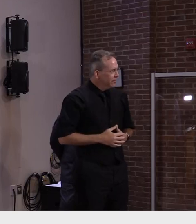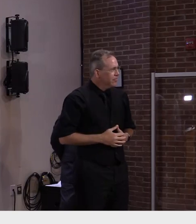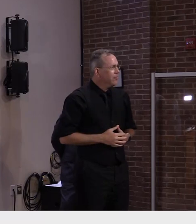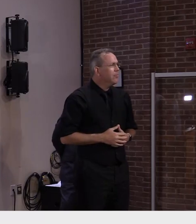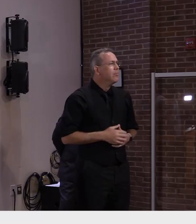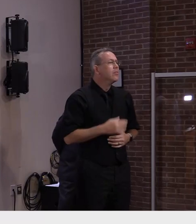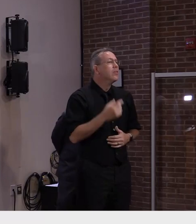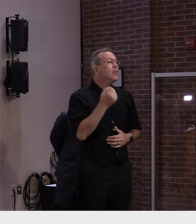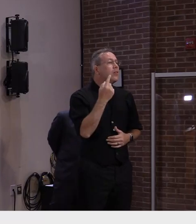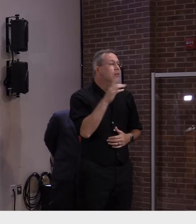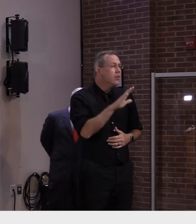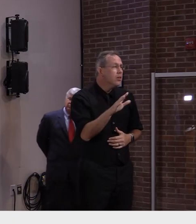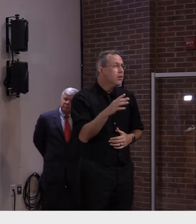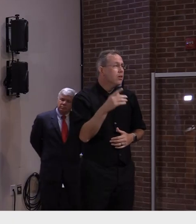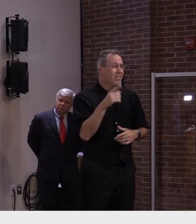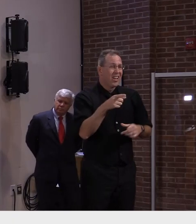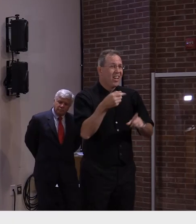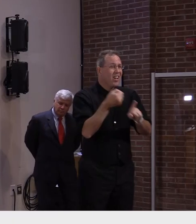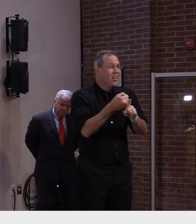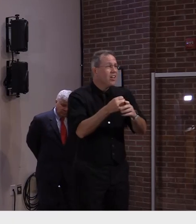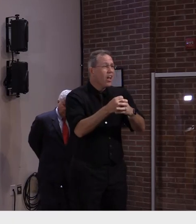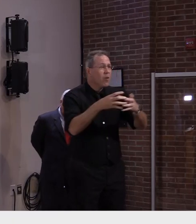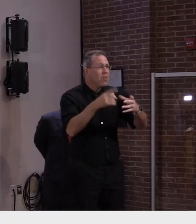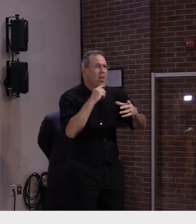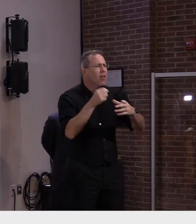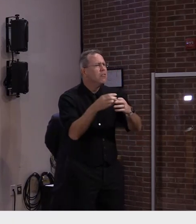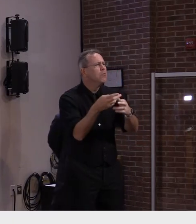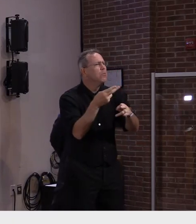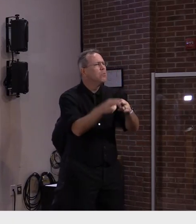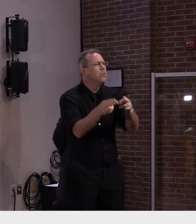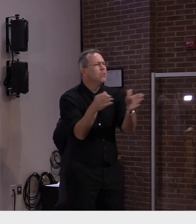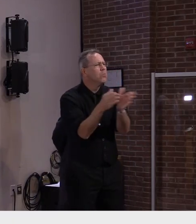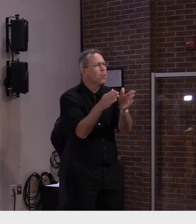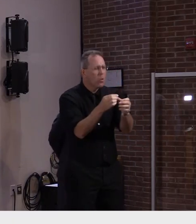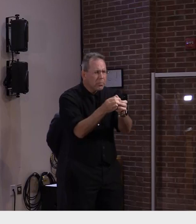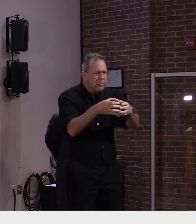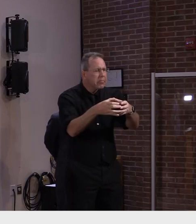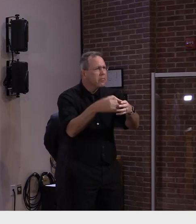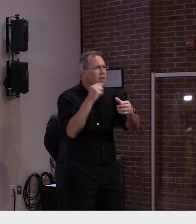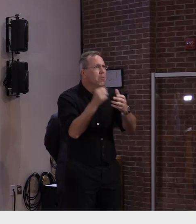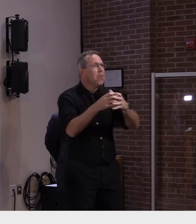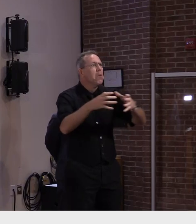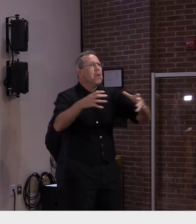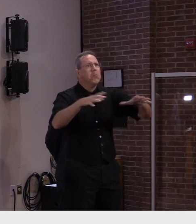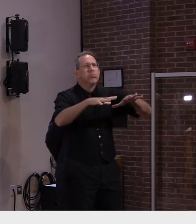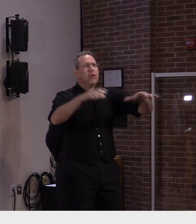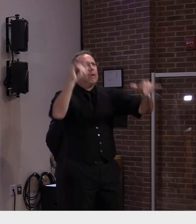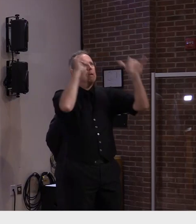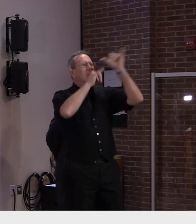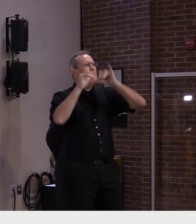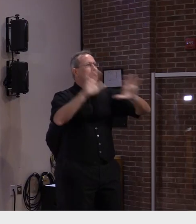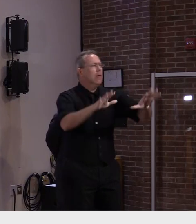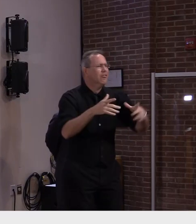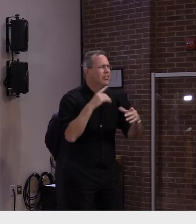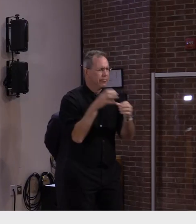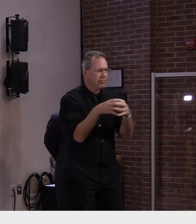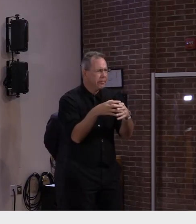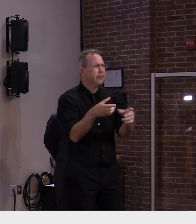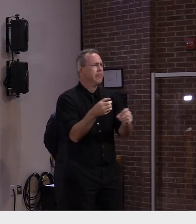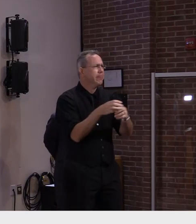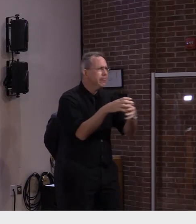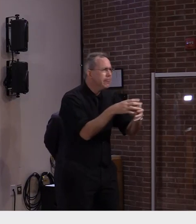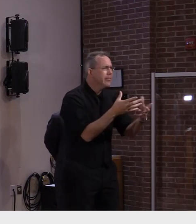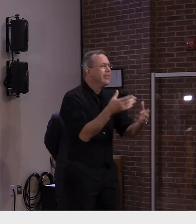modest size. Vaccine has prevented them from turning into what they would have turned into in a pre-vaccine era.